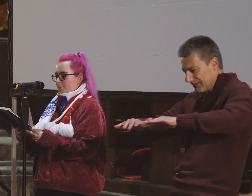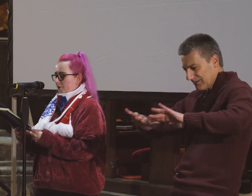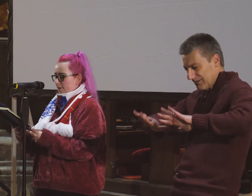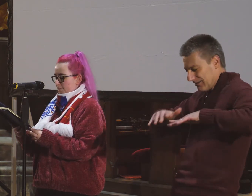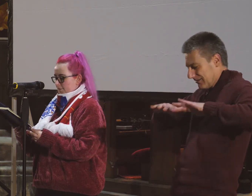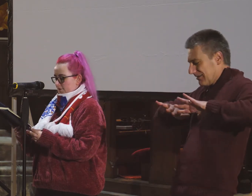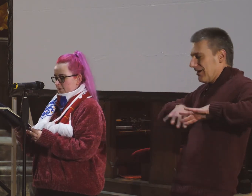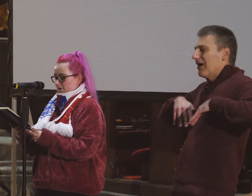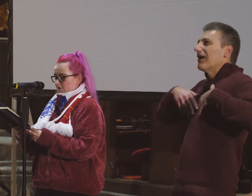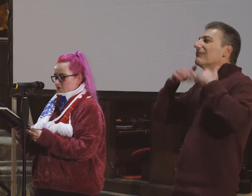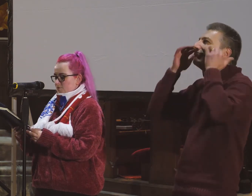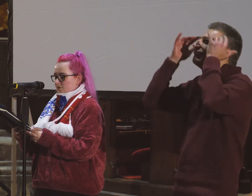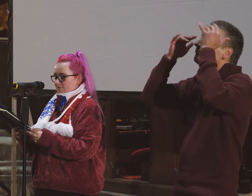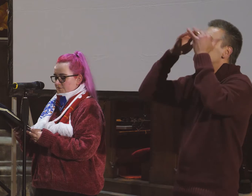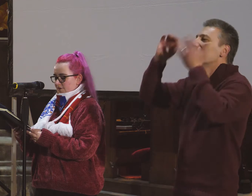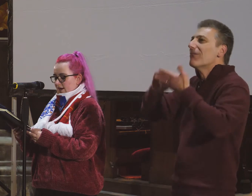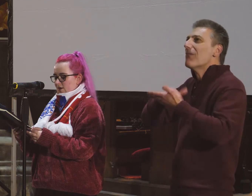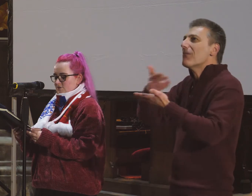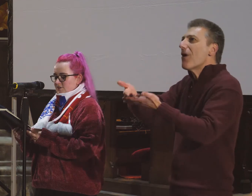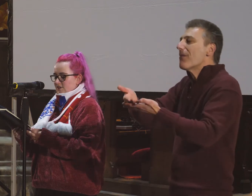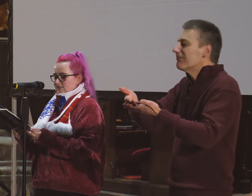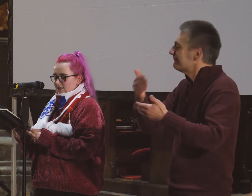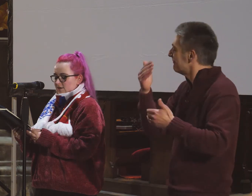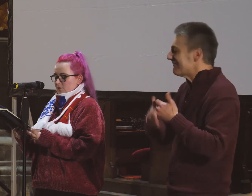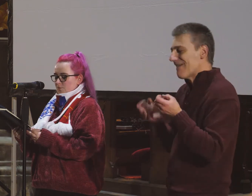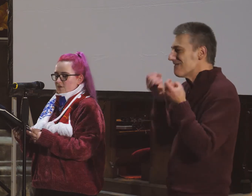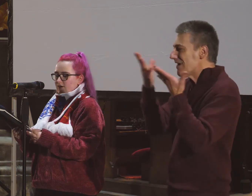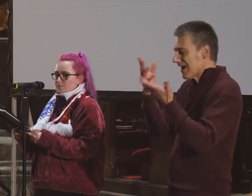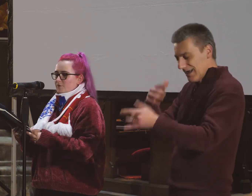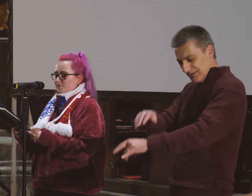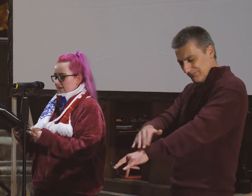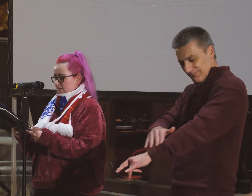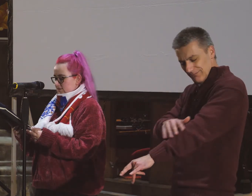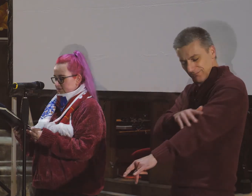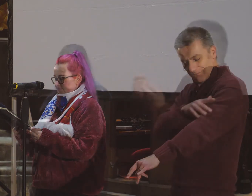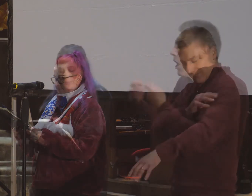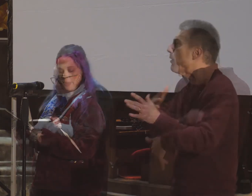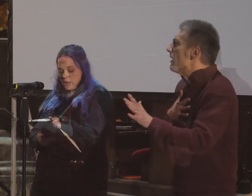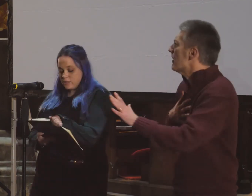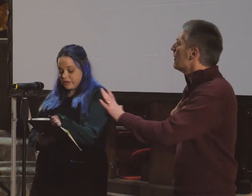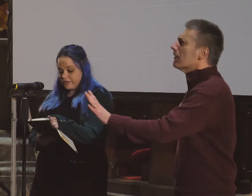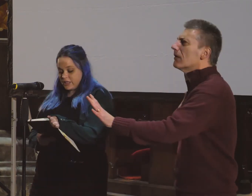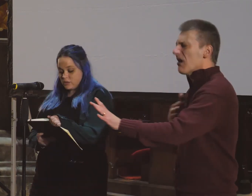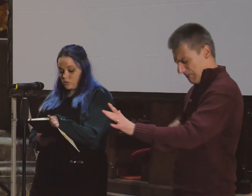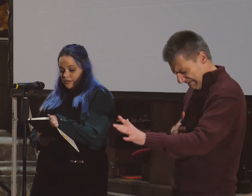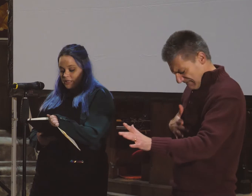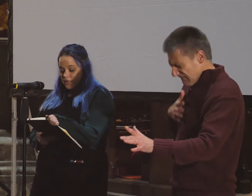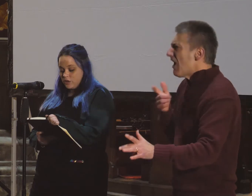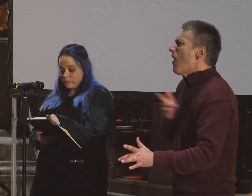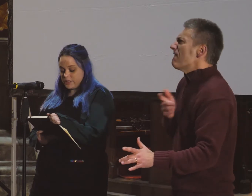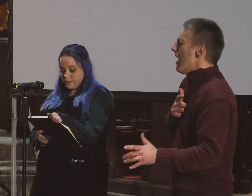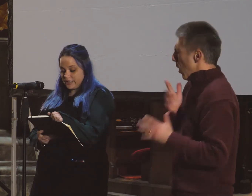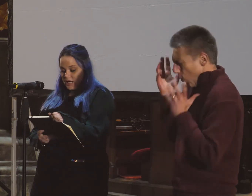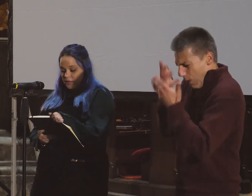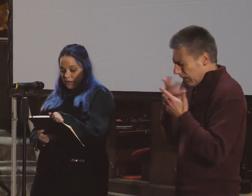maps out a poem that she will never forget onto her skin with her nimble fingers. My fears and worries